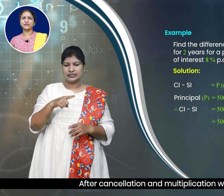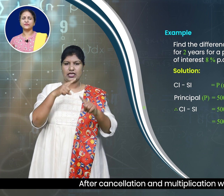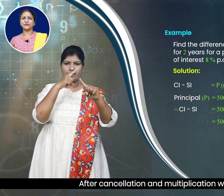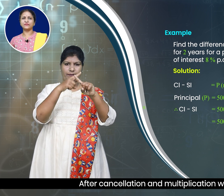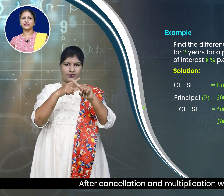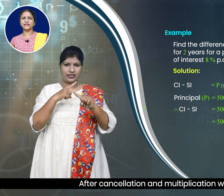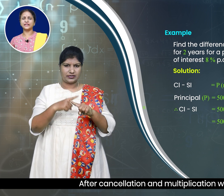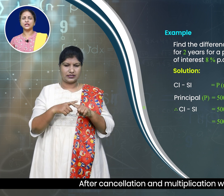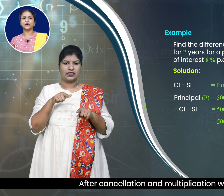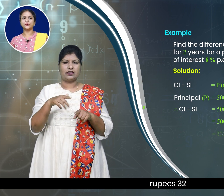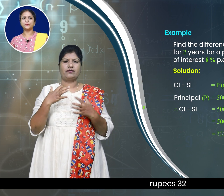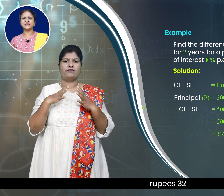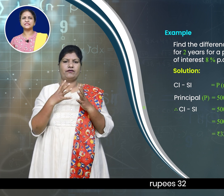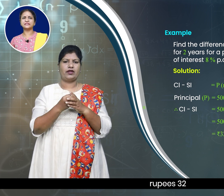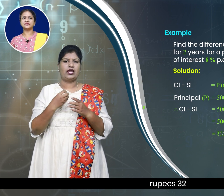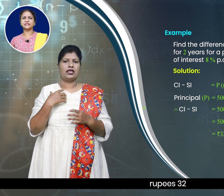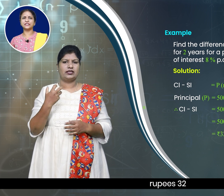we will get rupees 32.